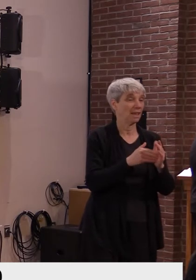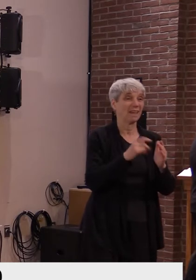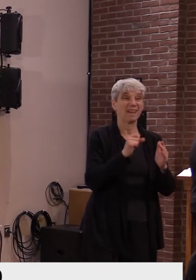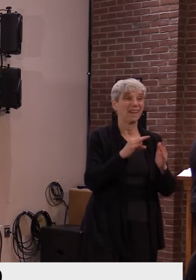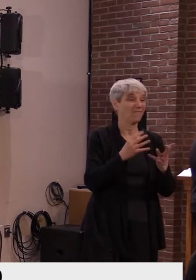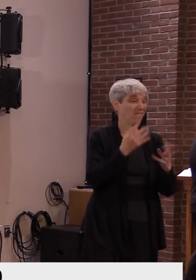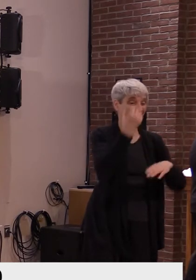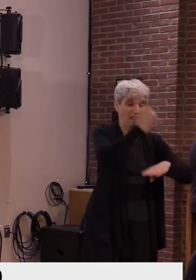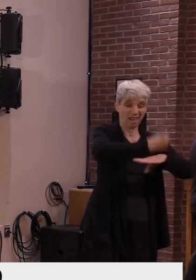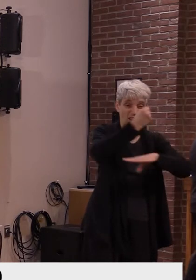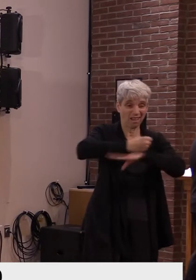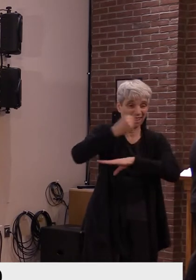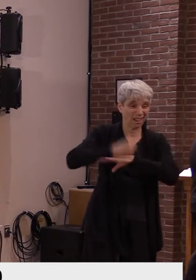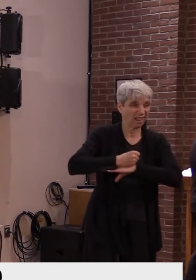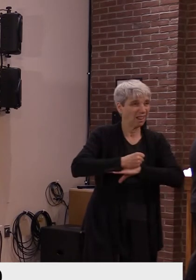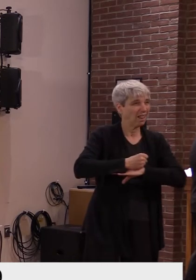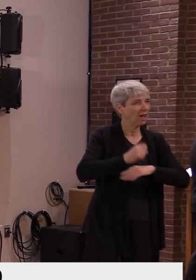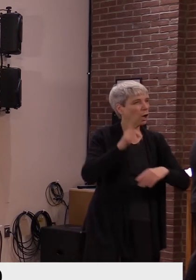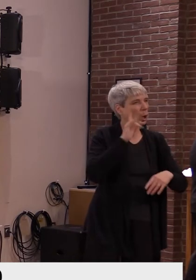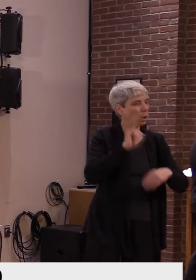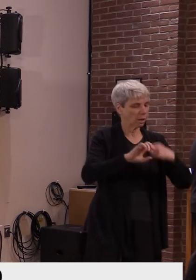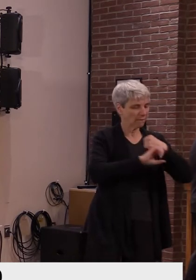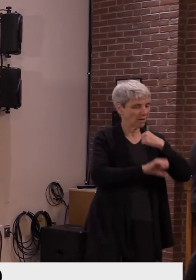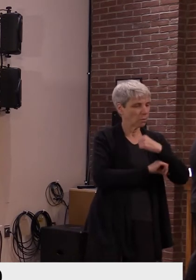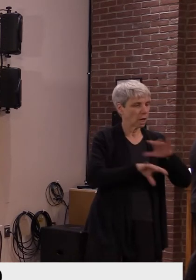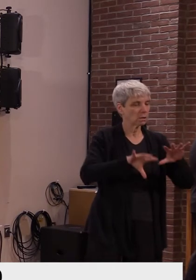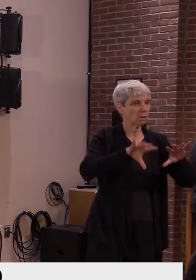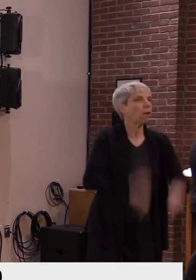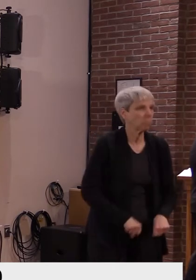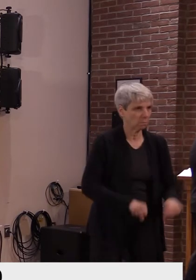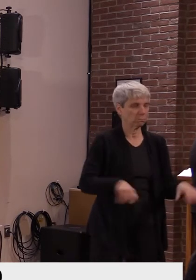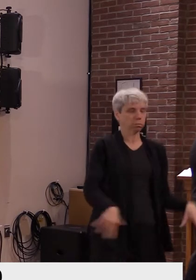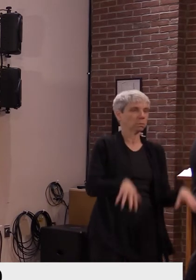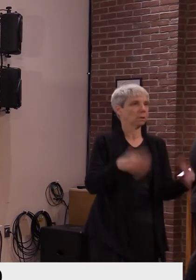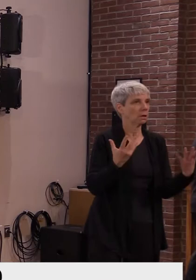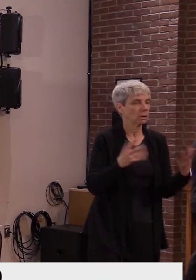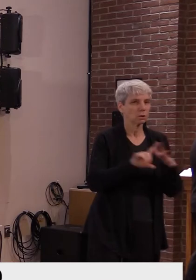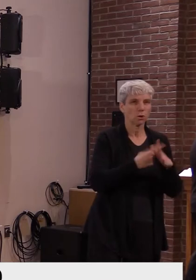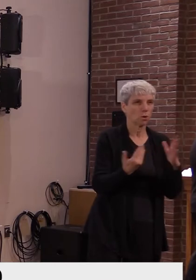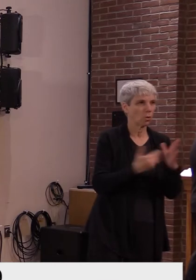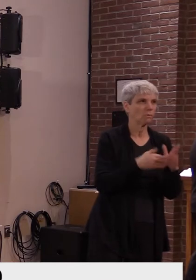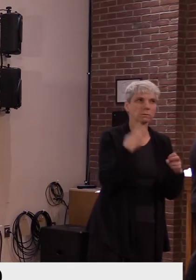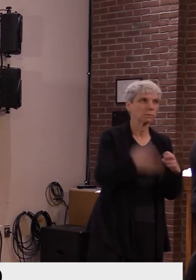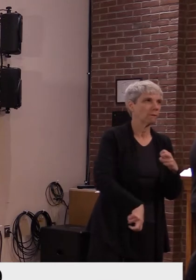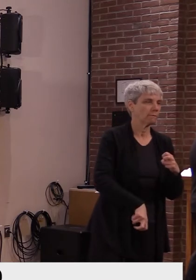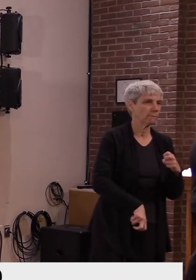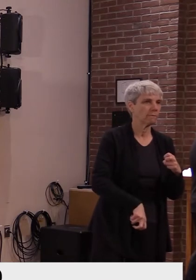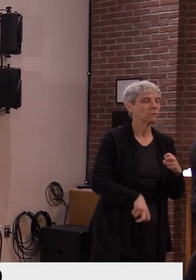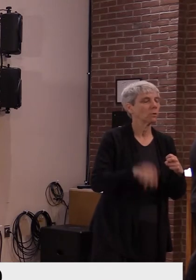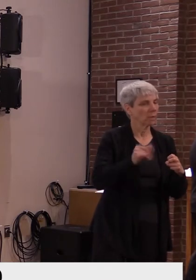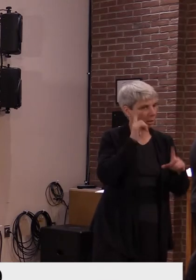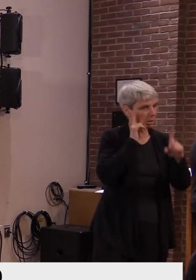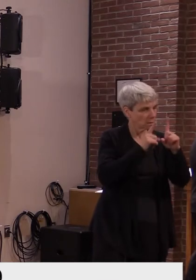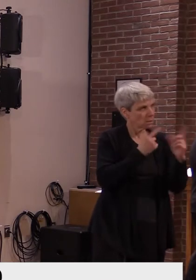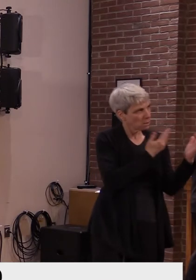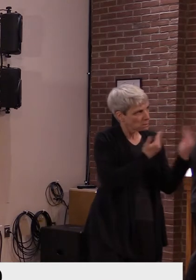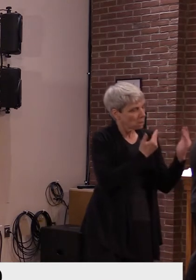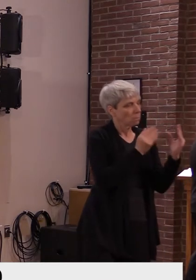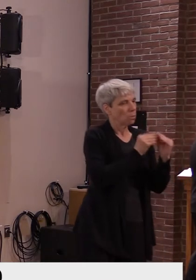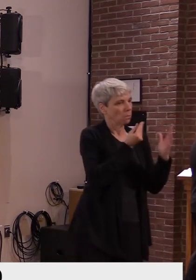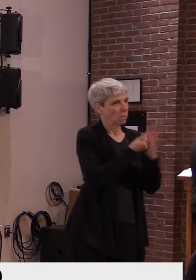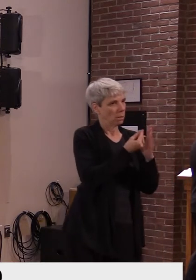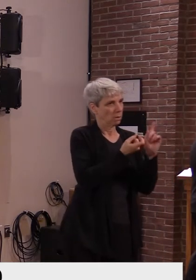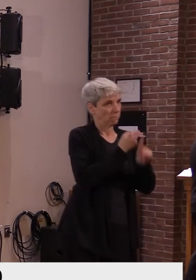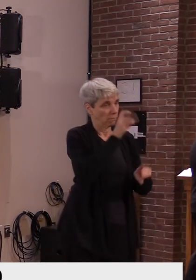uh, pre COVID. Um, so, um, that's our strategy. we're, we're looking for more funds and we're, um,